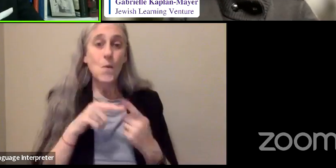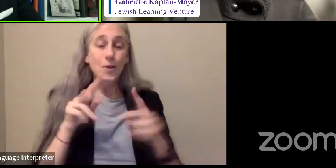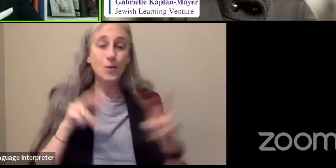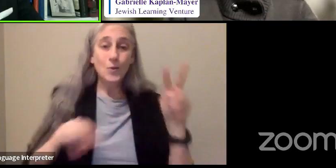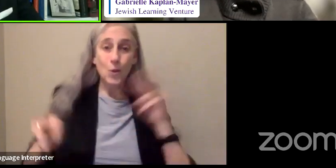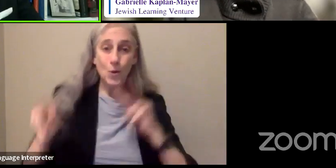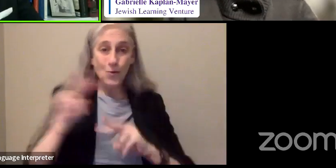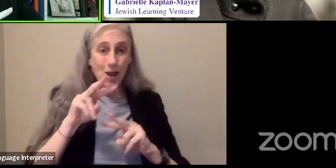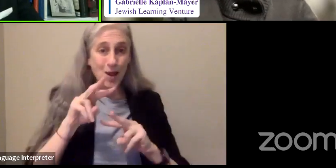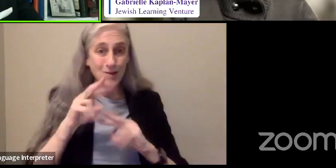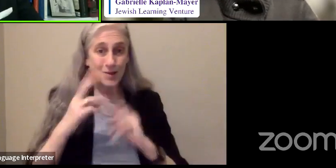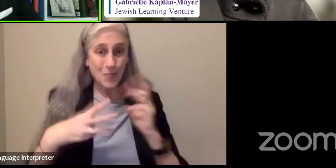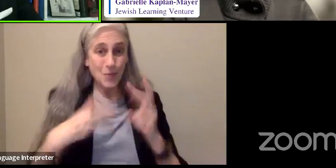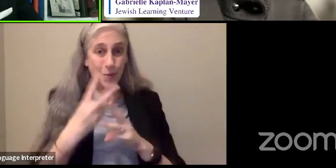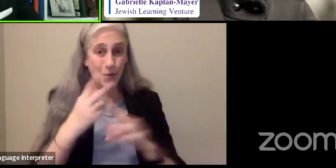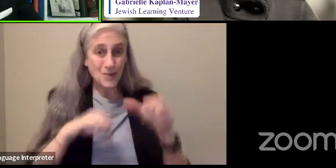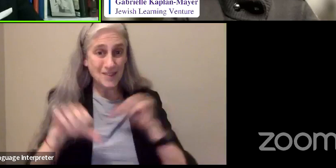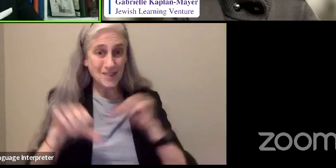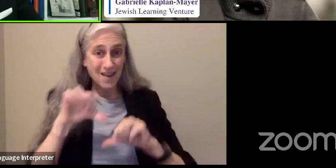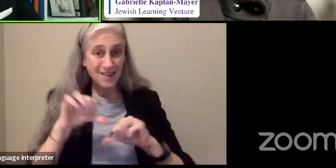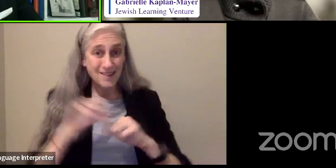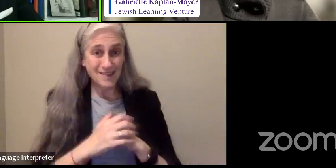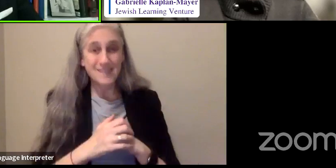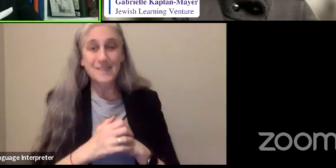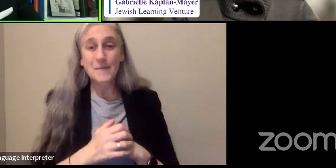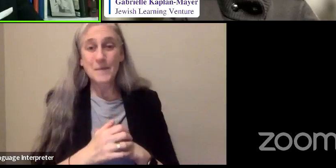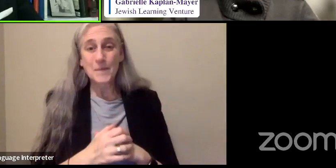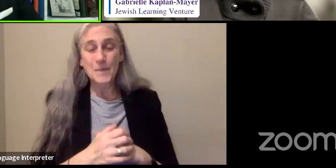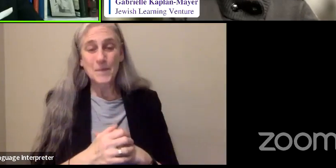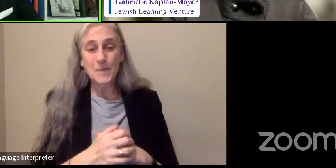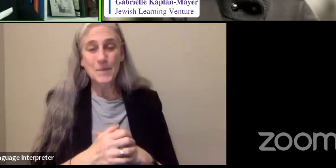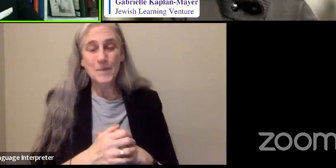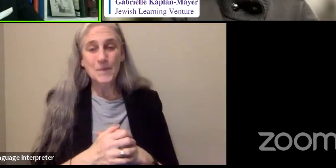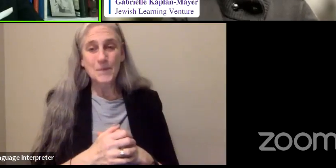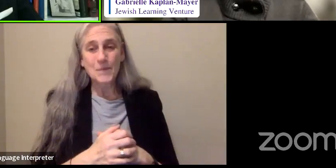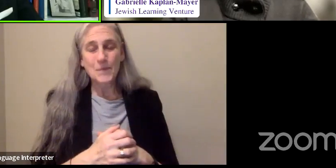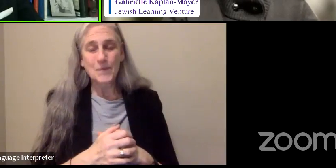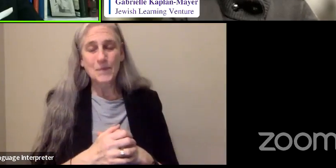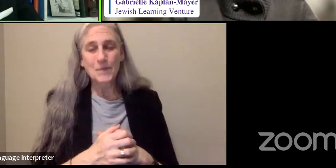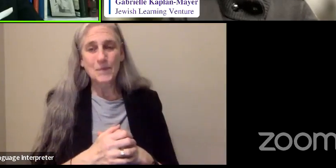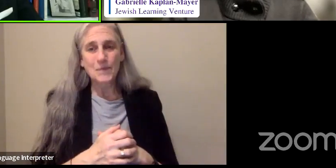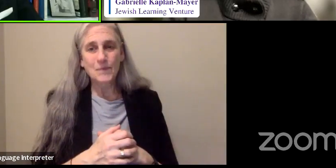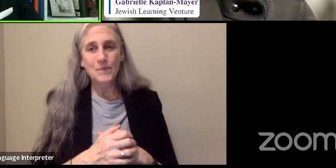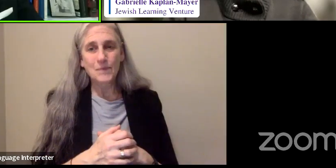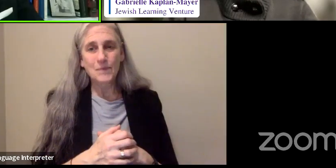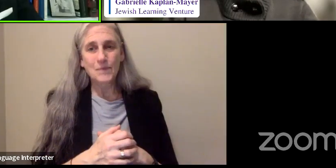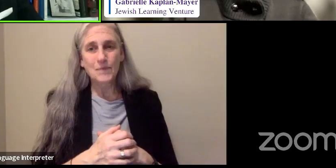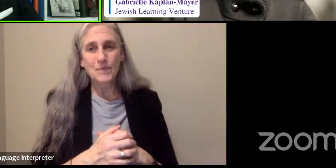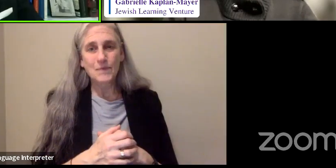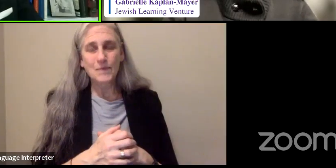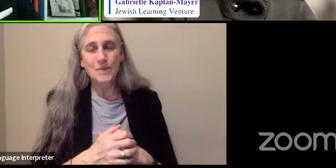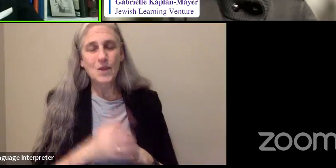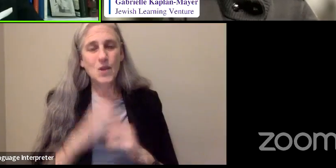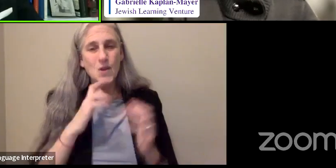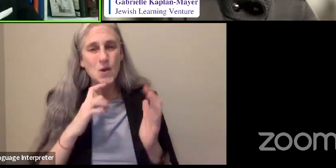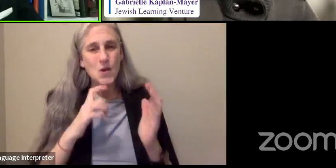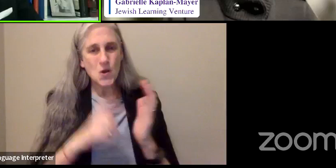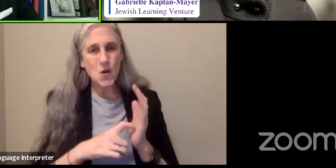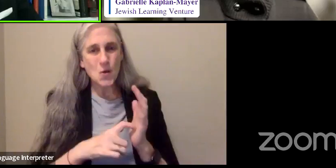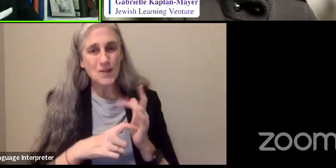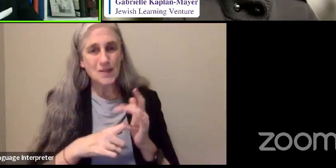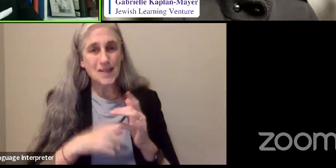in the world of science, you notice that the way the National